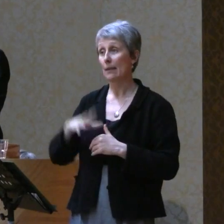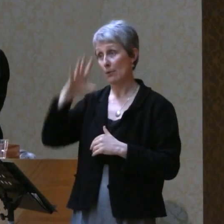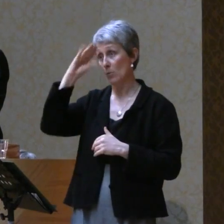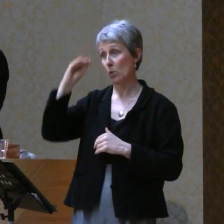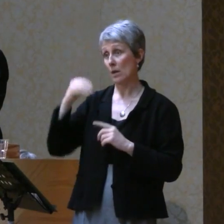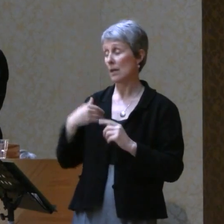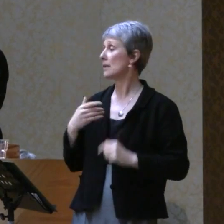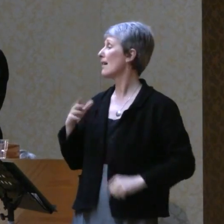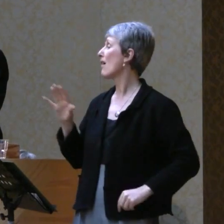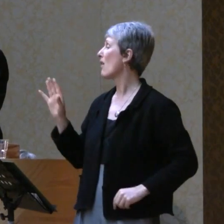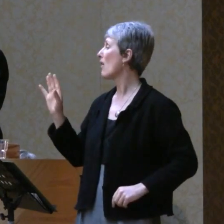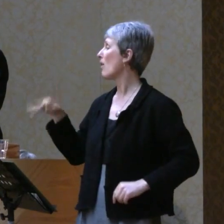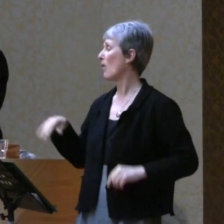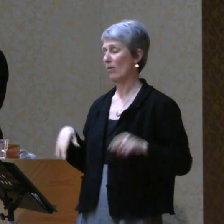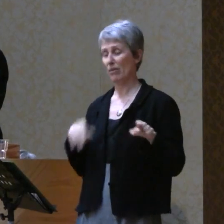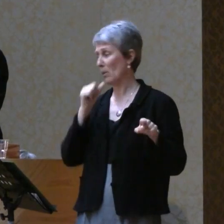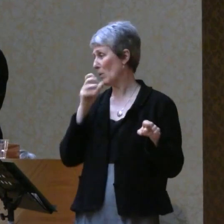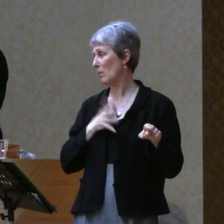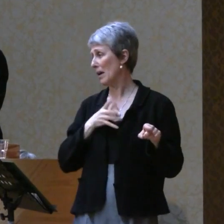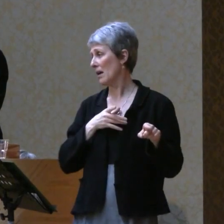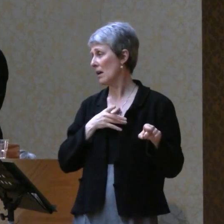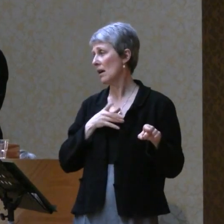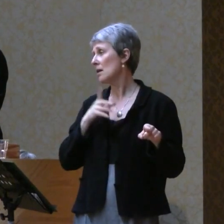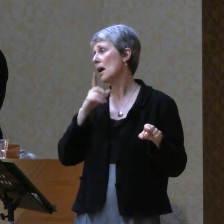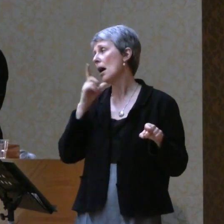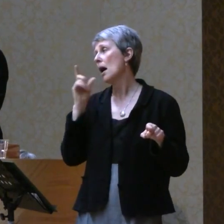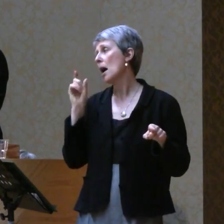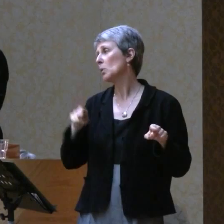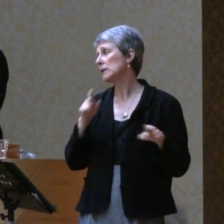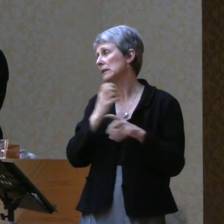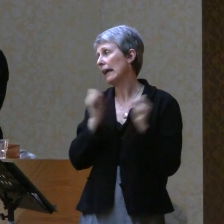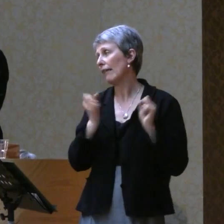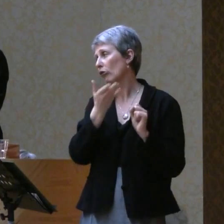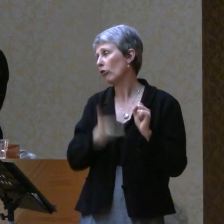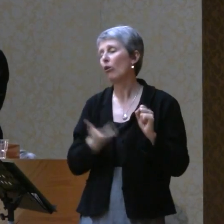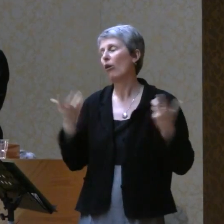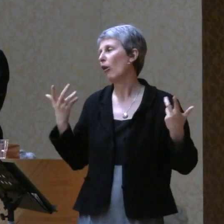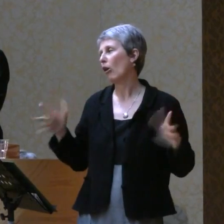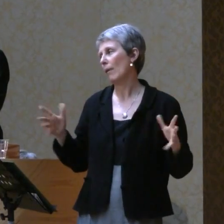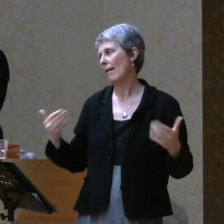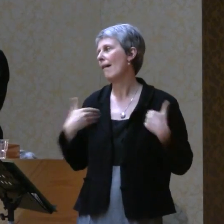And Jason said, Nah, she was already saved.